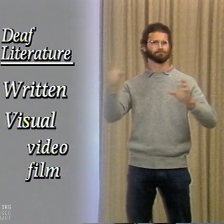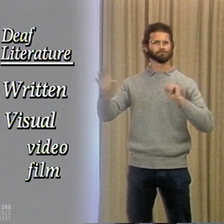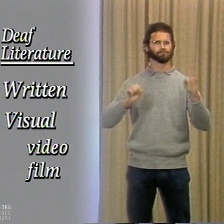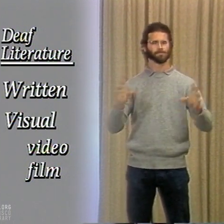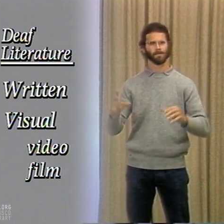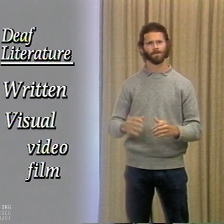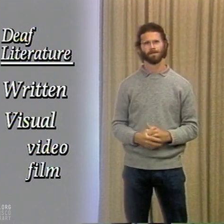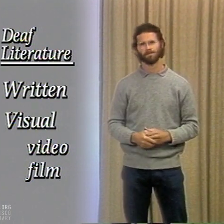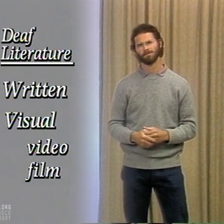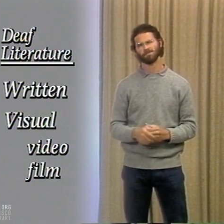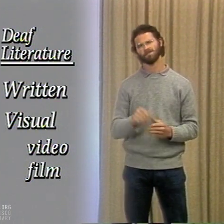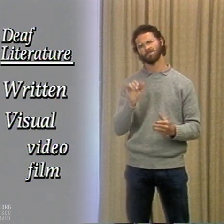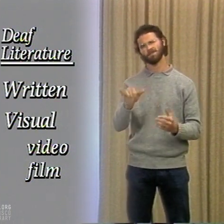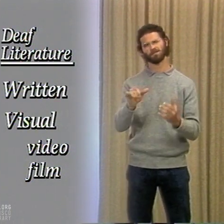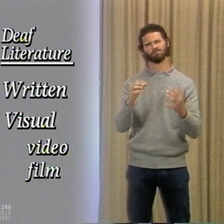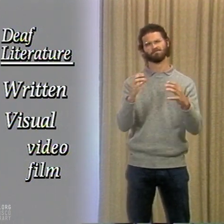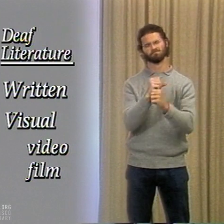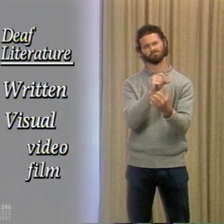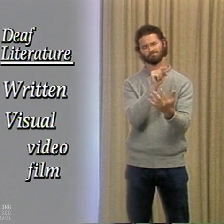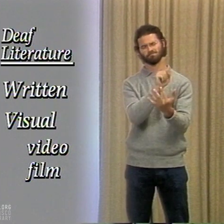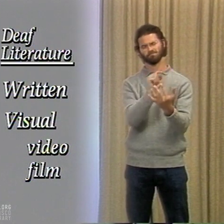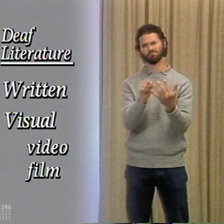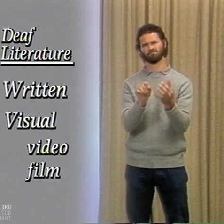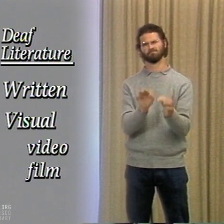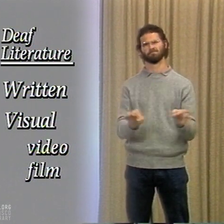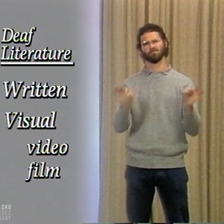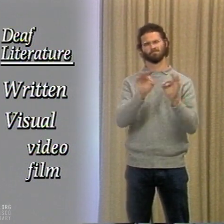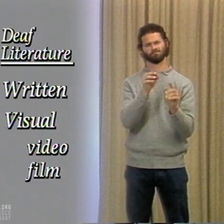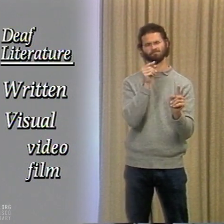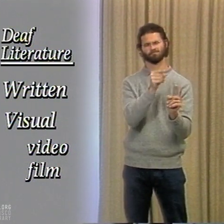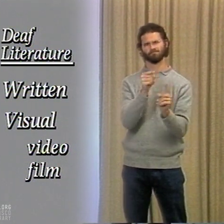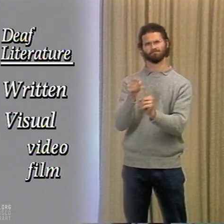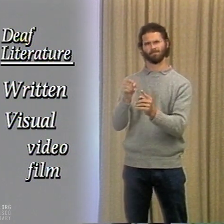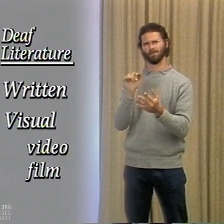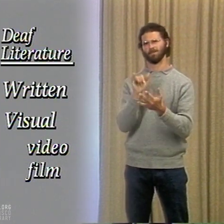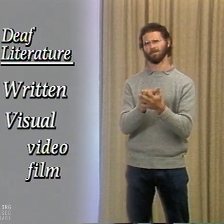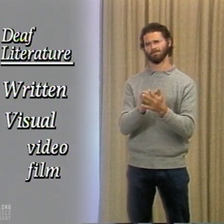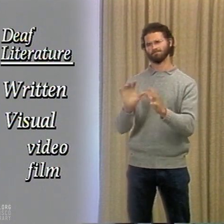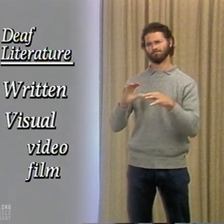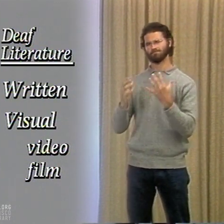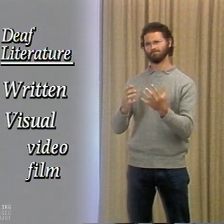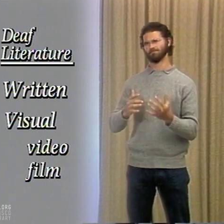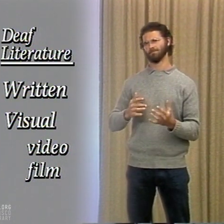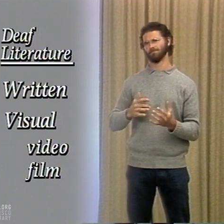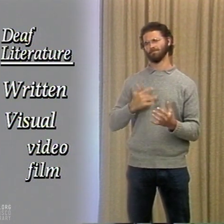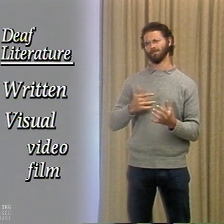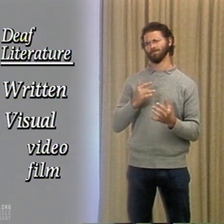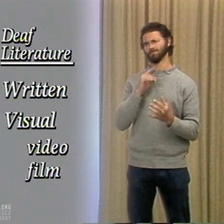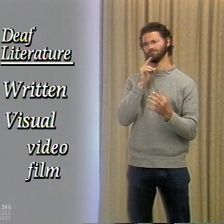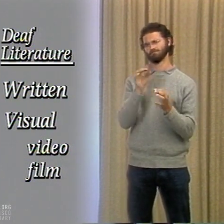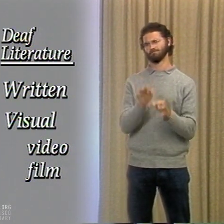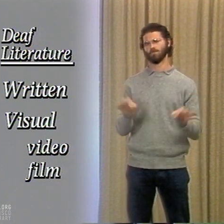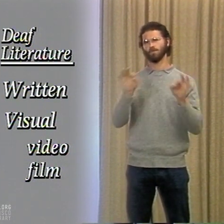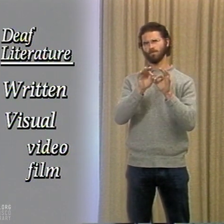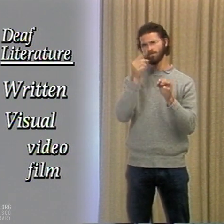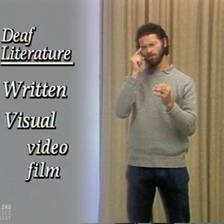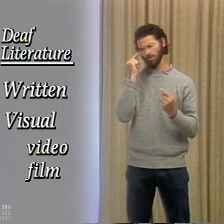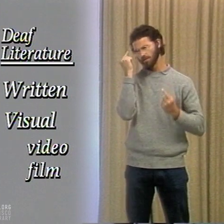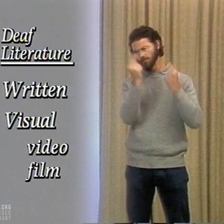preserved on film or videotape. These are but a few of the points to be remembered in